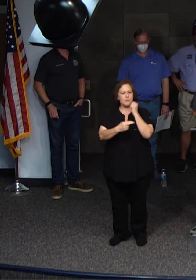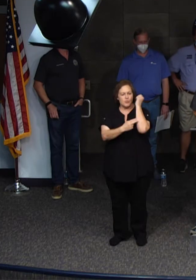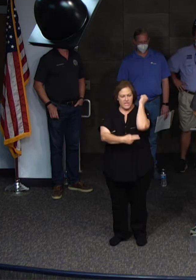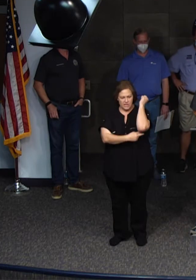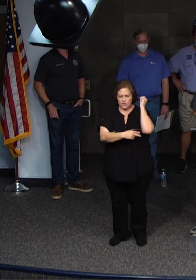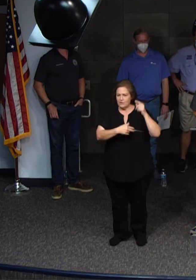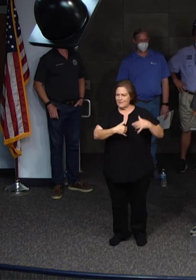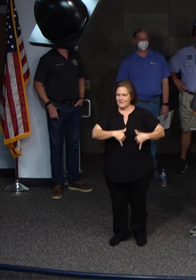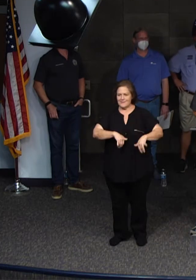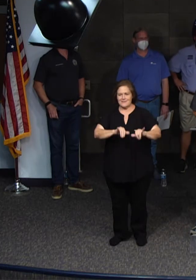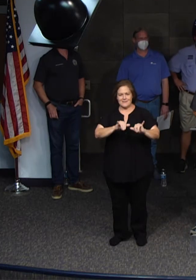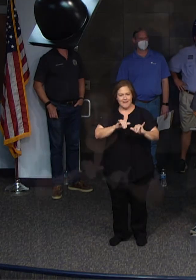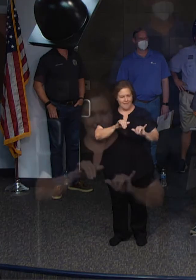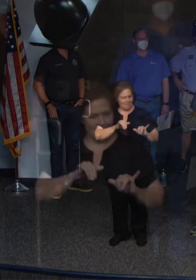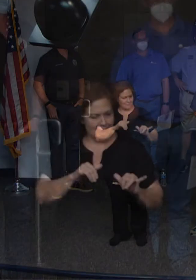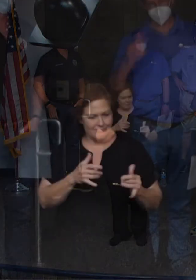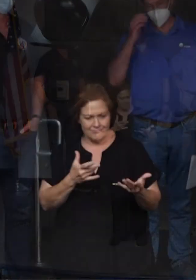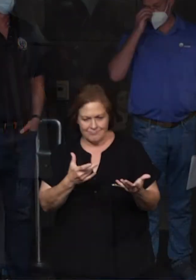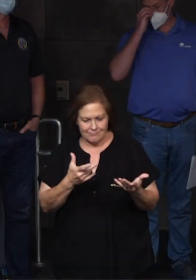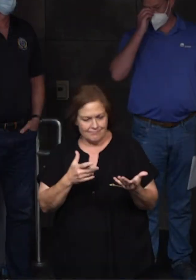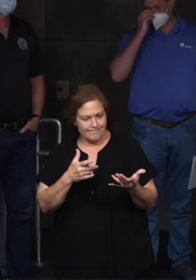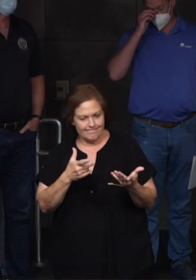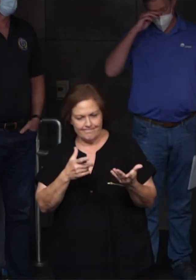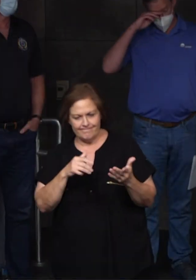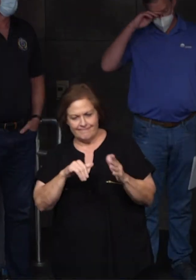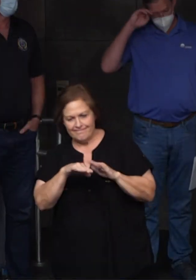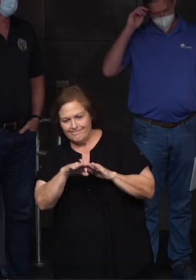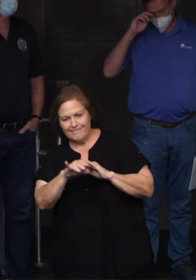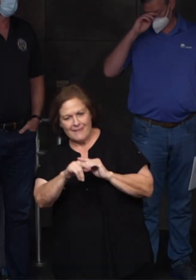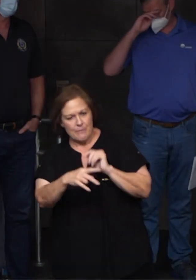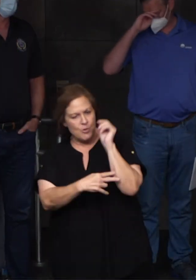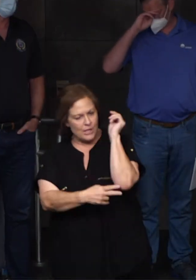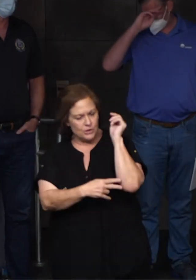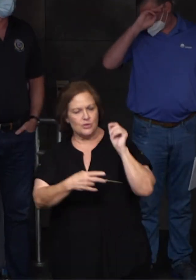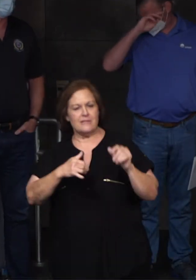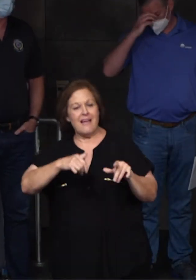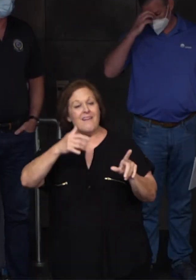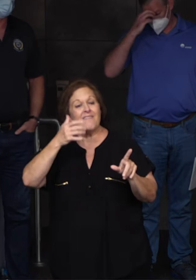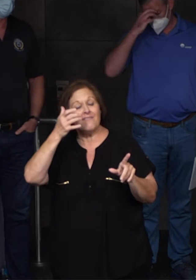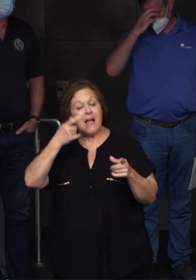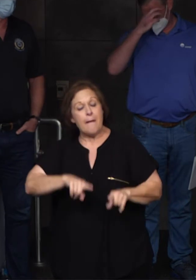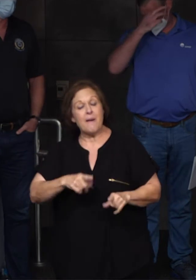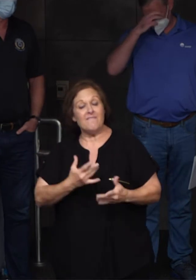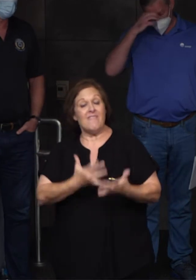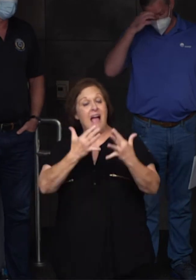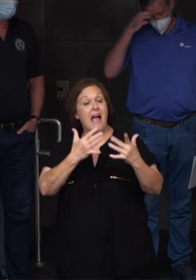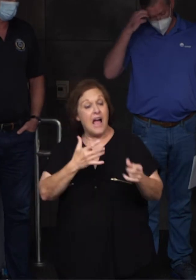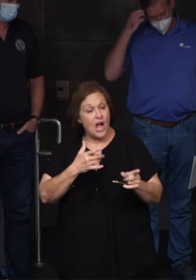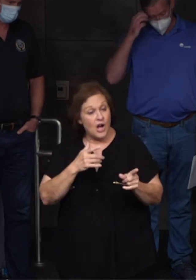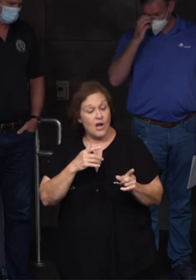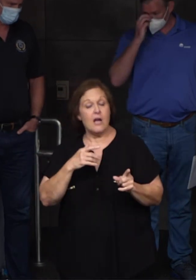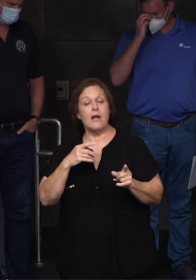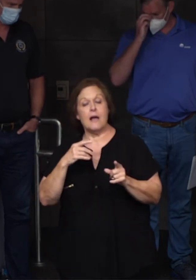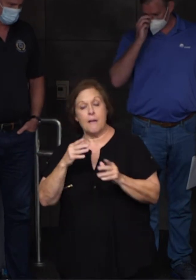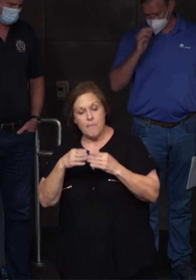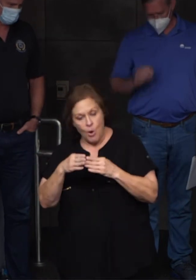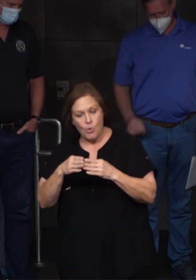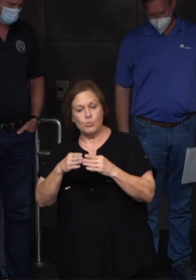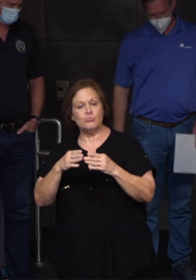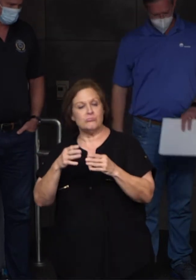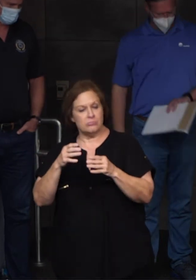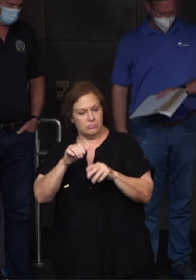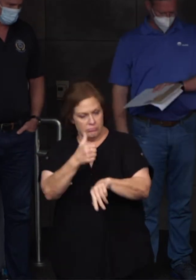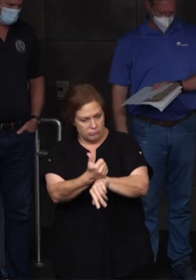are still unaccessible. So we'll have people in there. We assisted the fire department last night in those fires to be able to get our boats mobilized to get personnel across